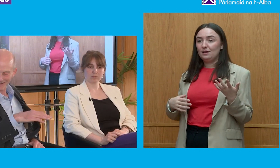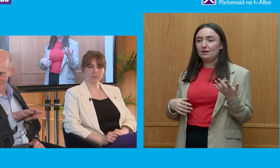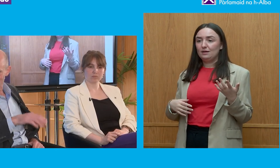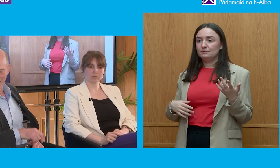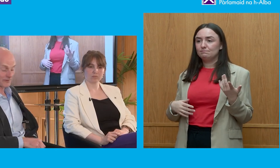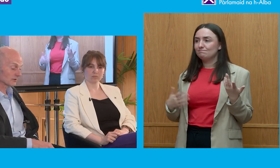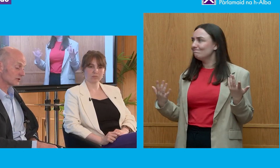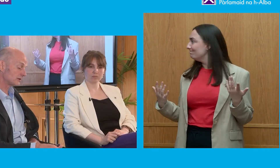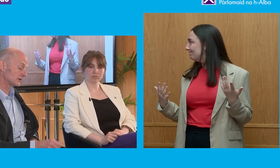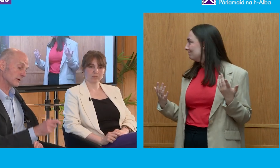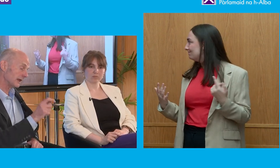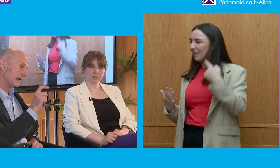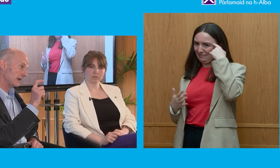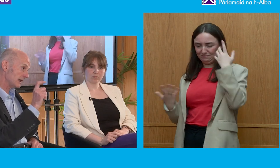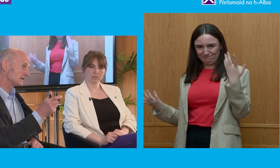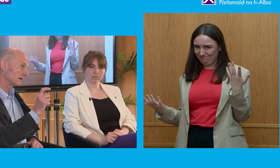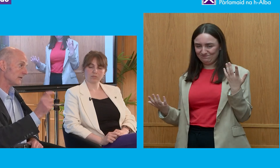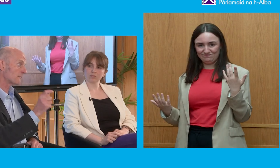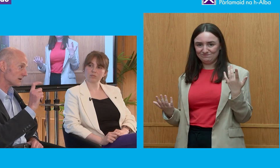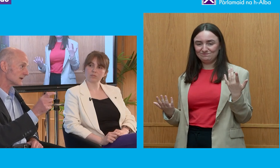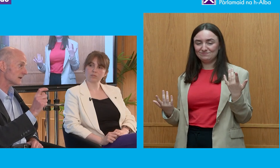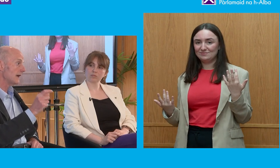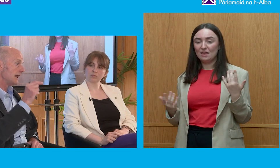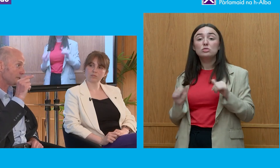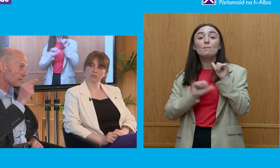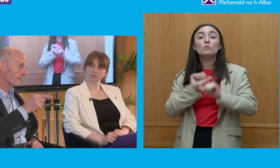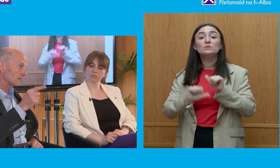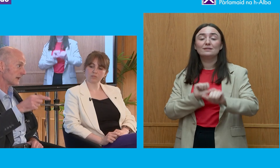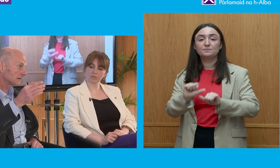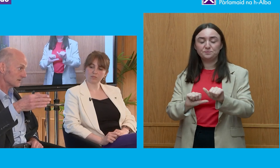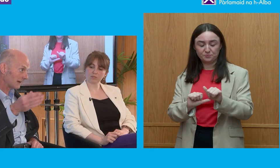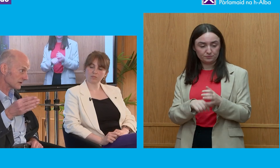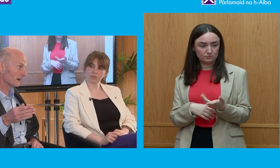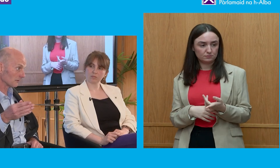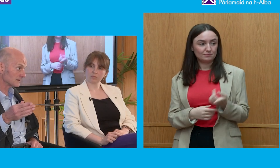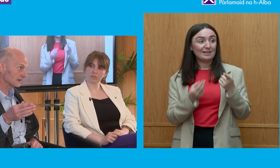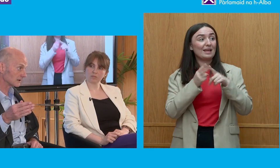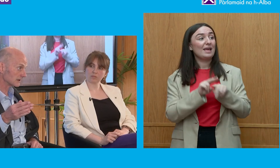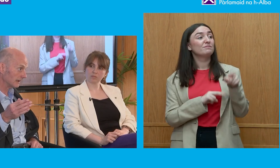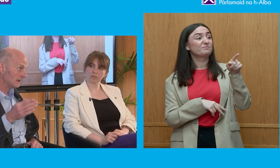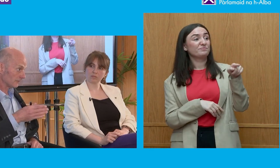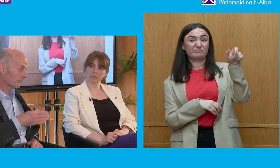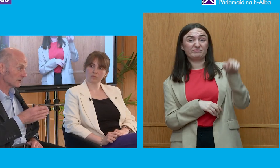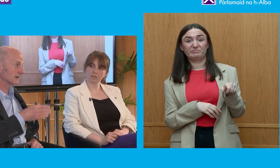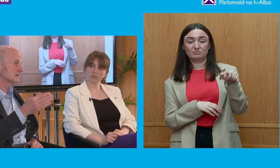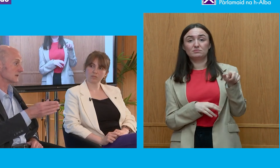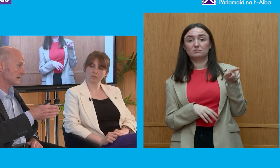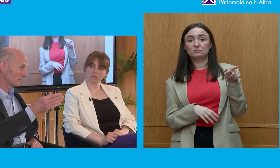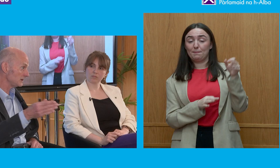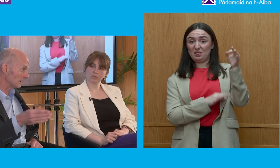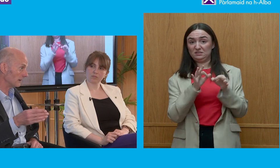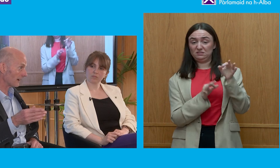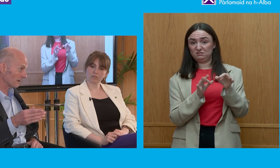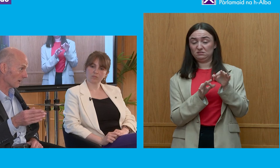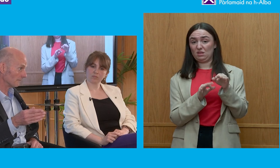through my time looking at the Constitution but it is the process if you're found in contempt of Parliament essentially the process is